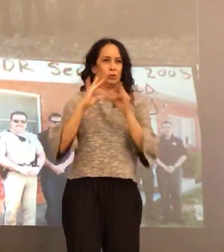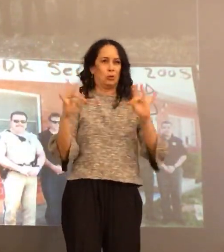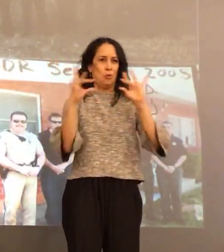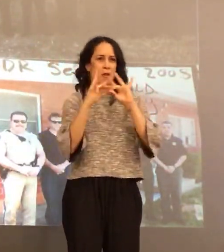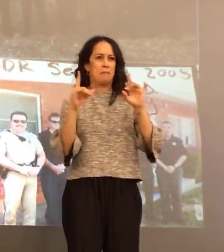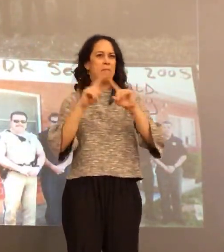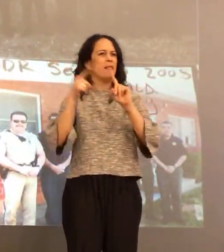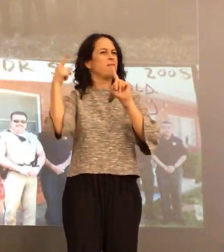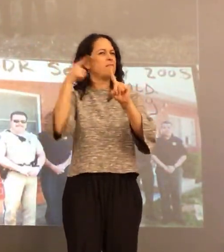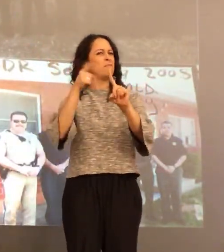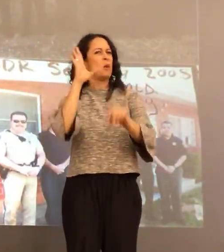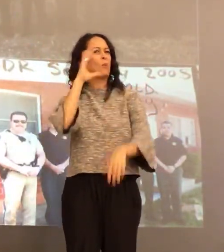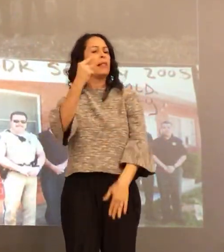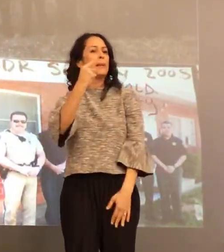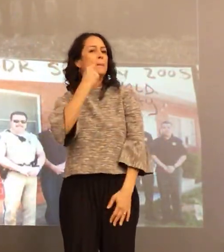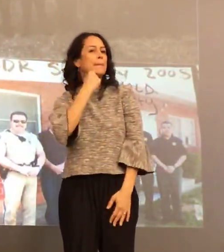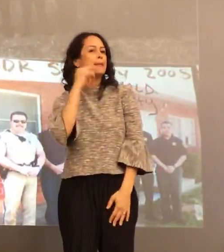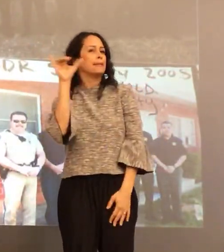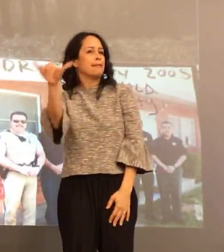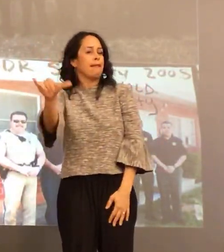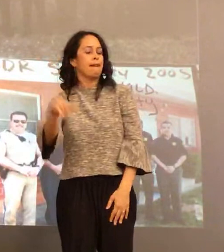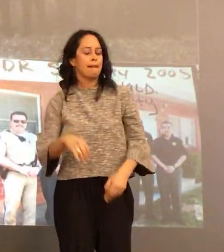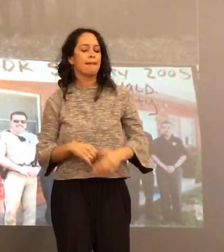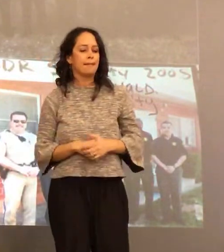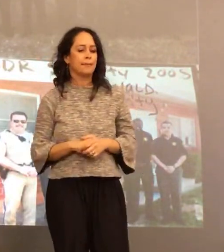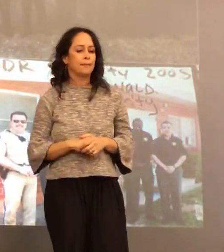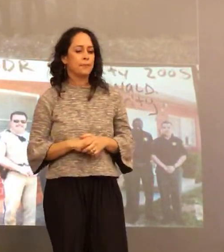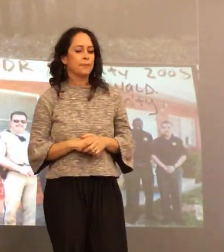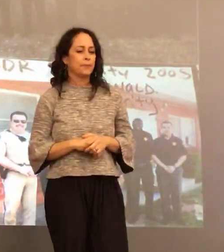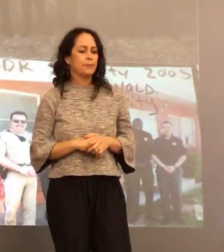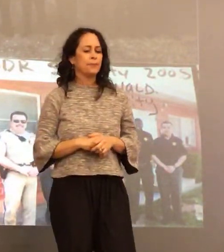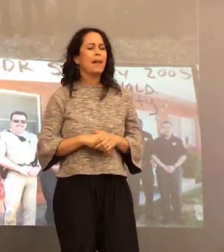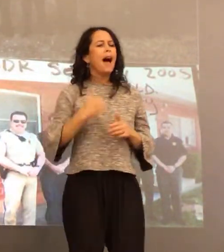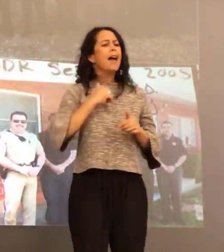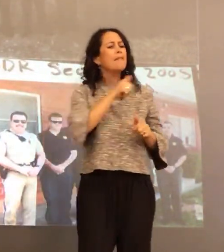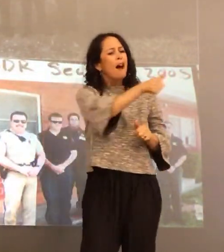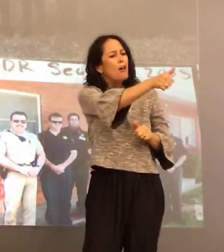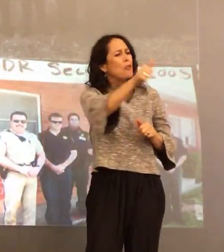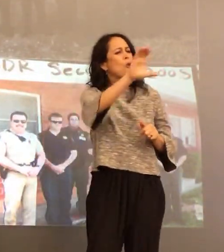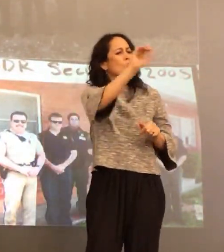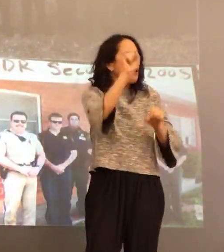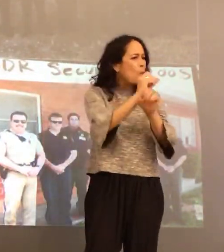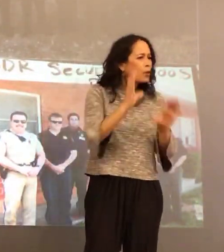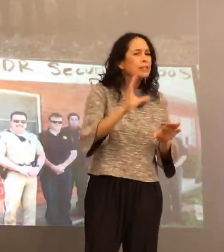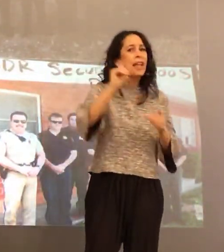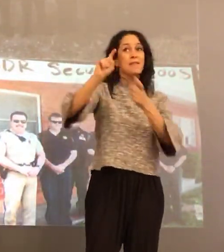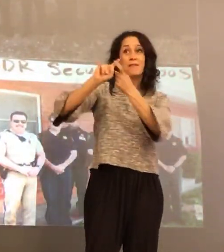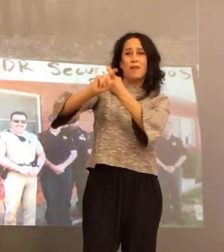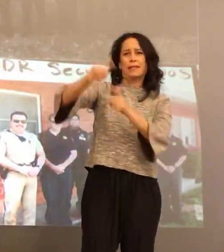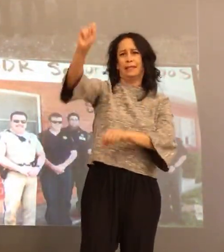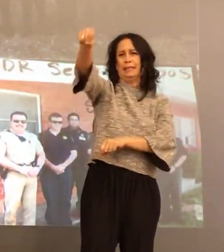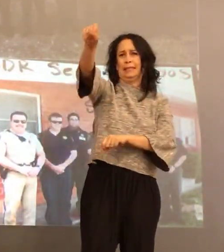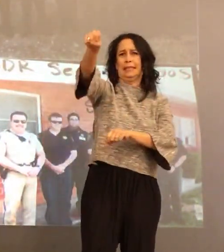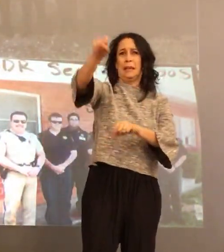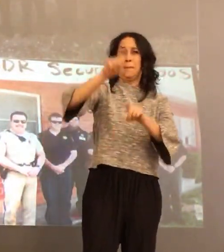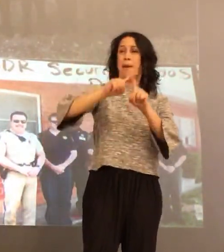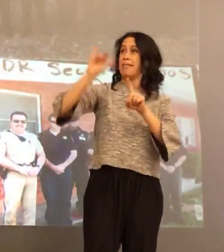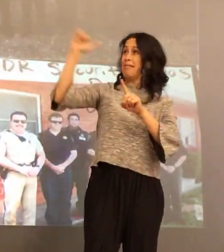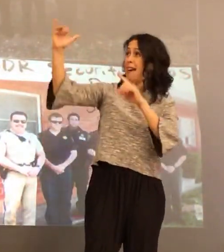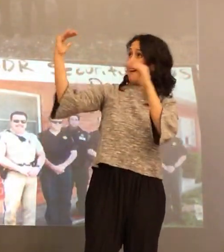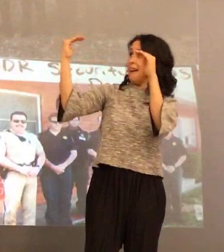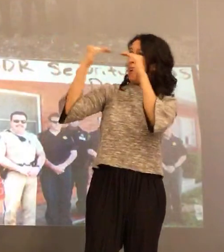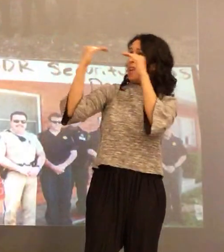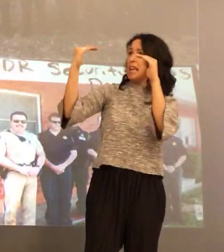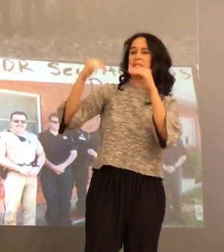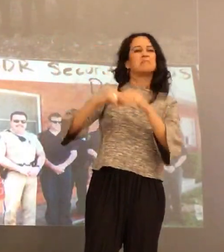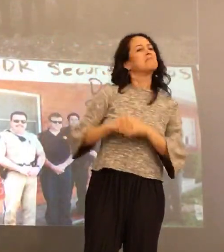I'm going to miss that about him. I no longer, I have other co-workers and friends, but I don't have anyone in my life that I can do